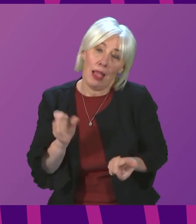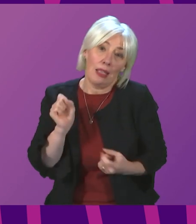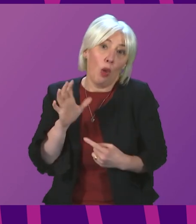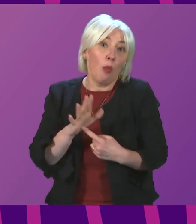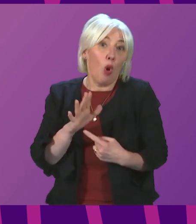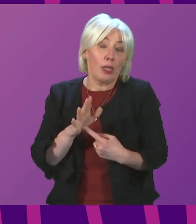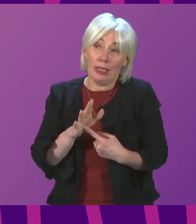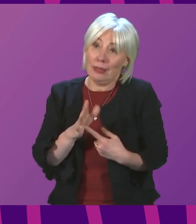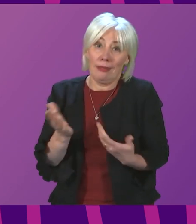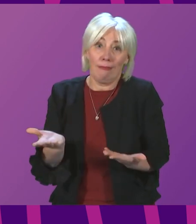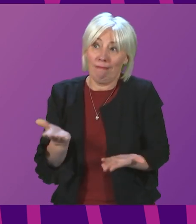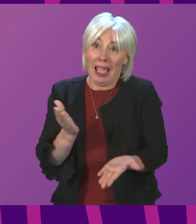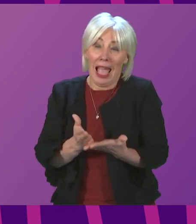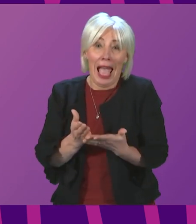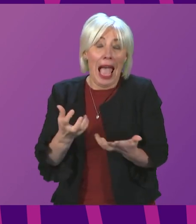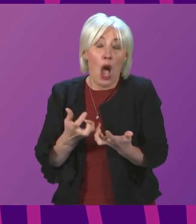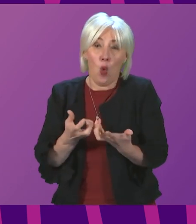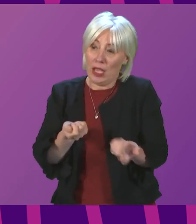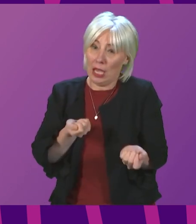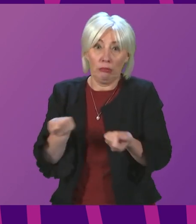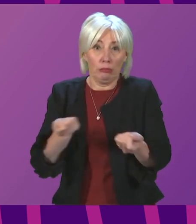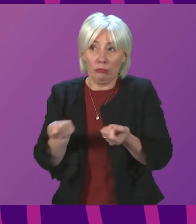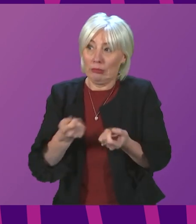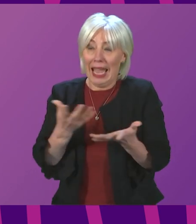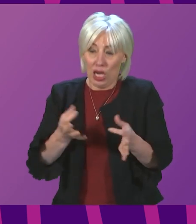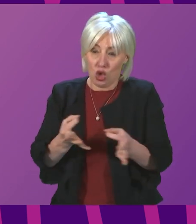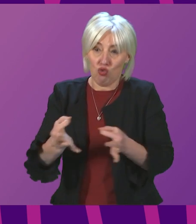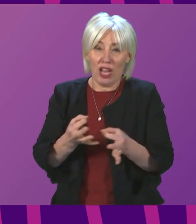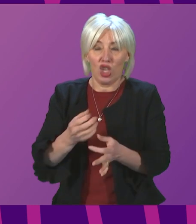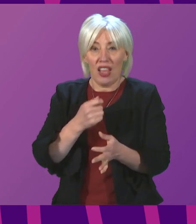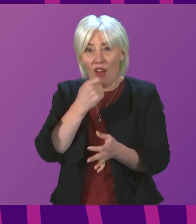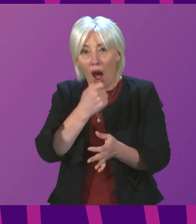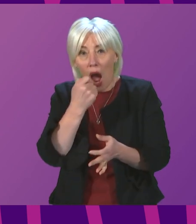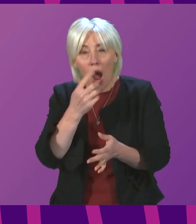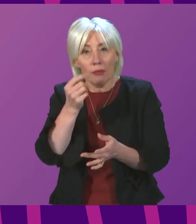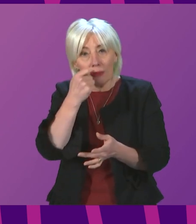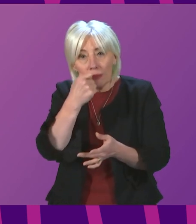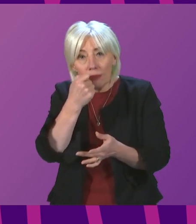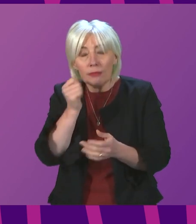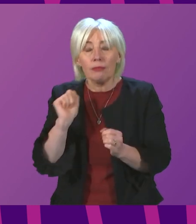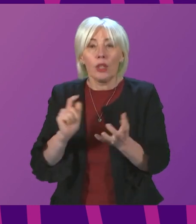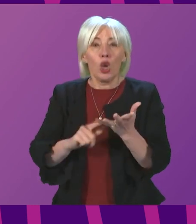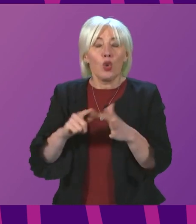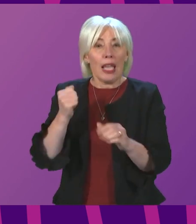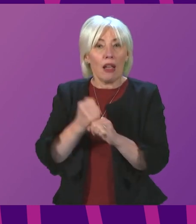to the effective working of any testing strategy. The UK Government has been at pains to say they are not thinking